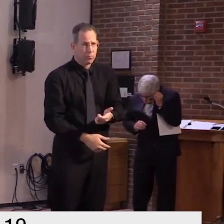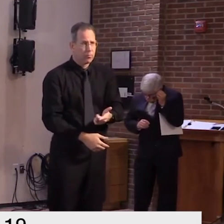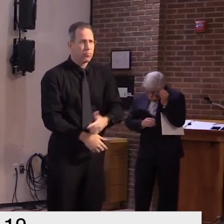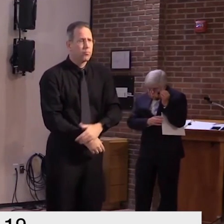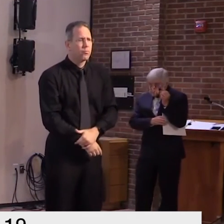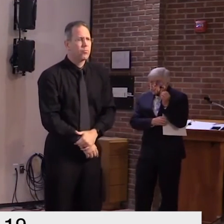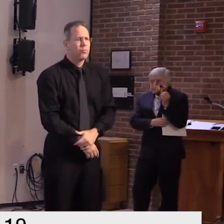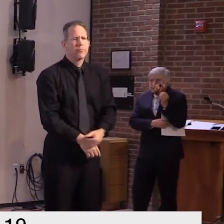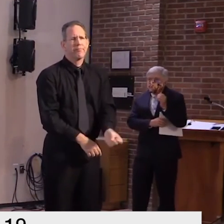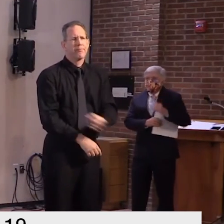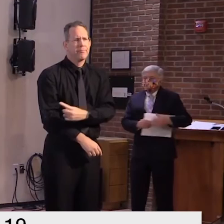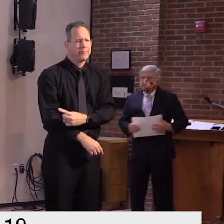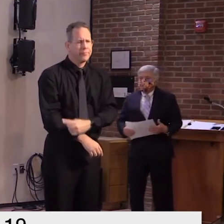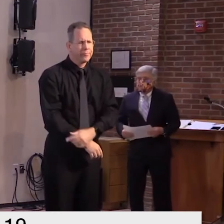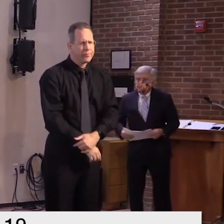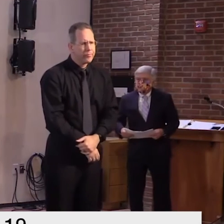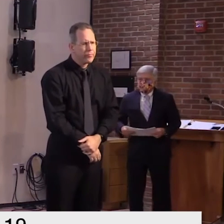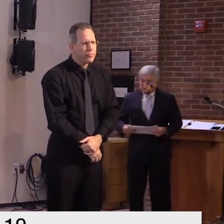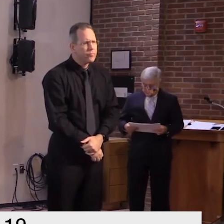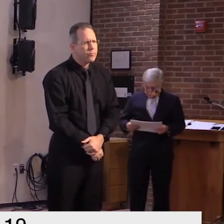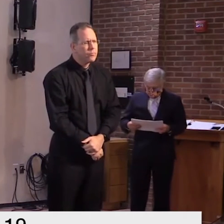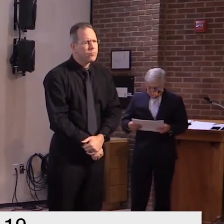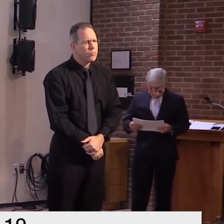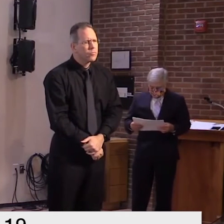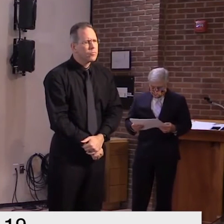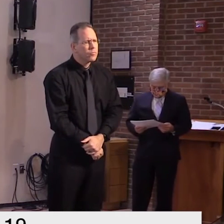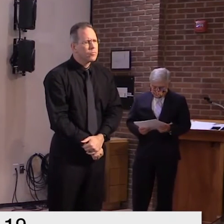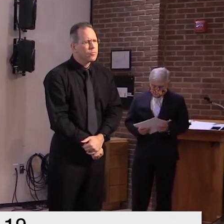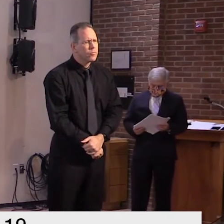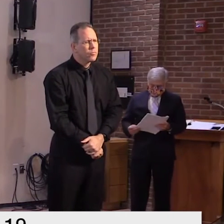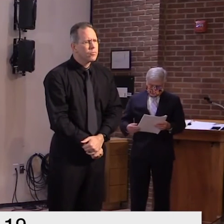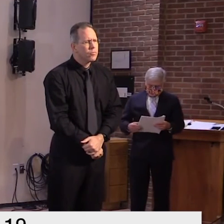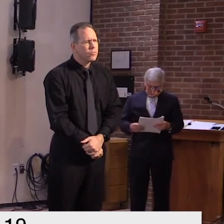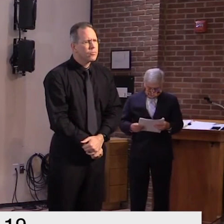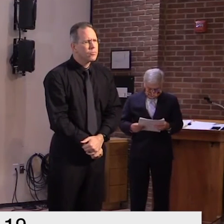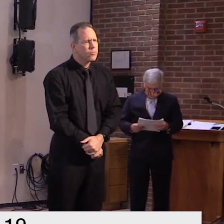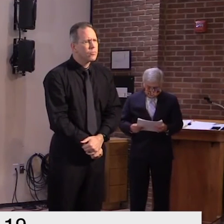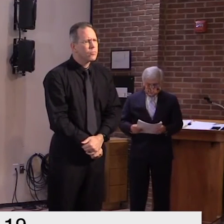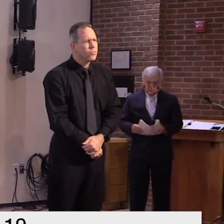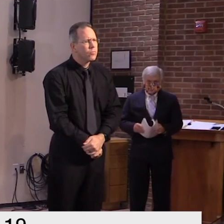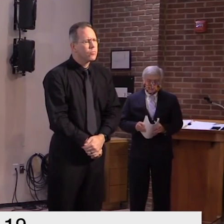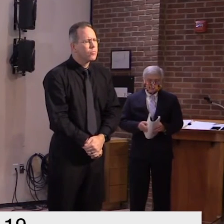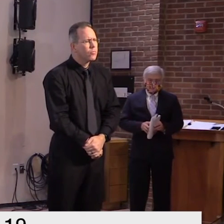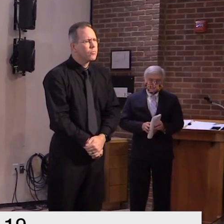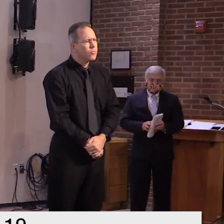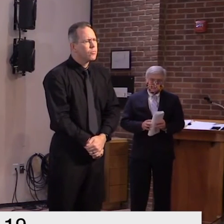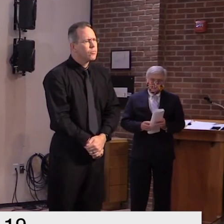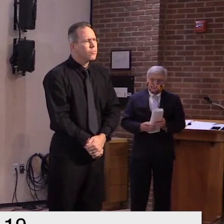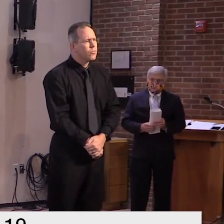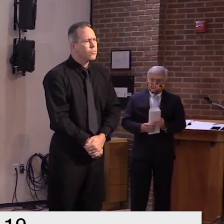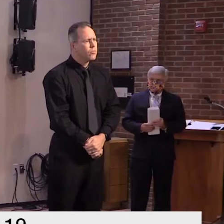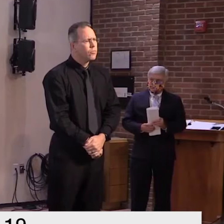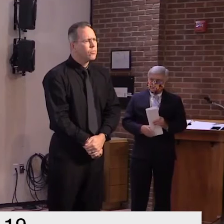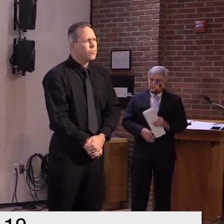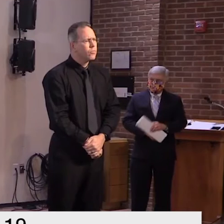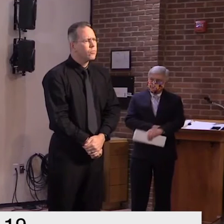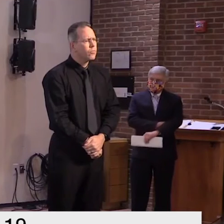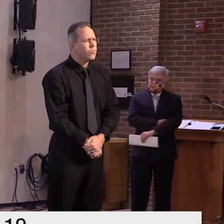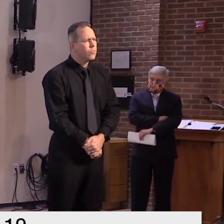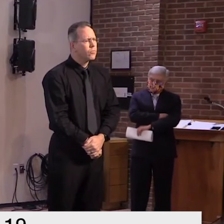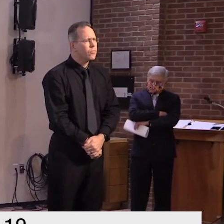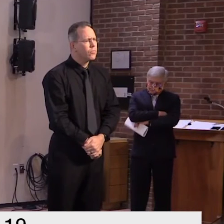i i think the first for you governor you said uh last week i think to a question from mike donahue